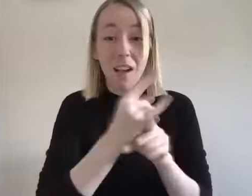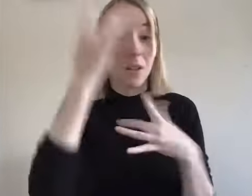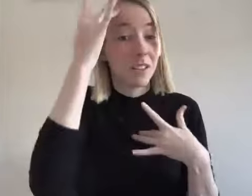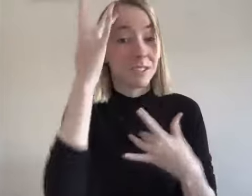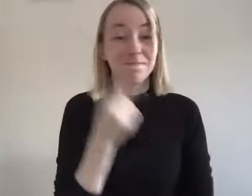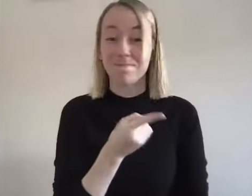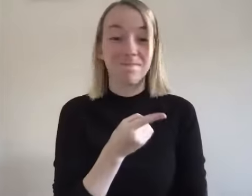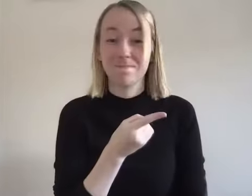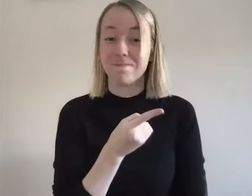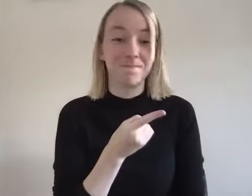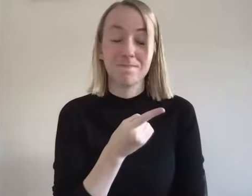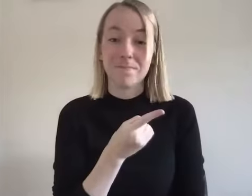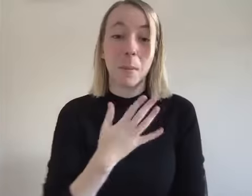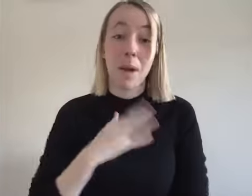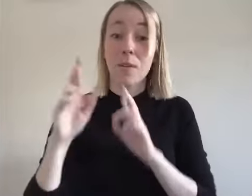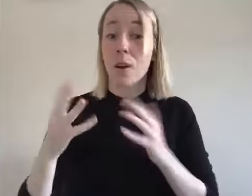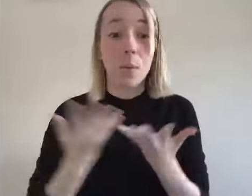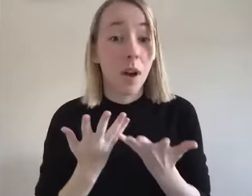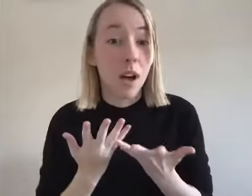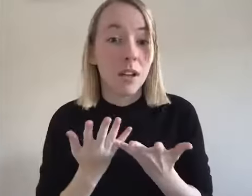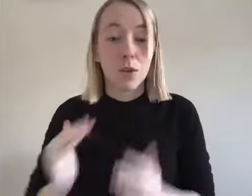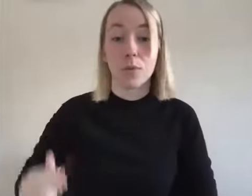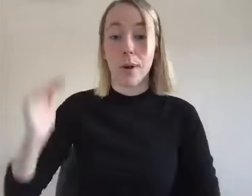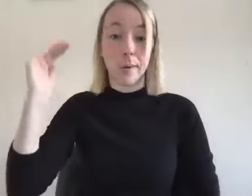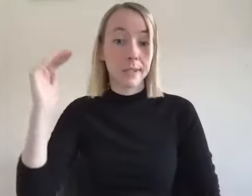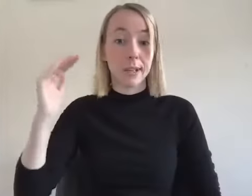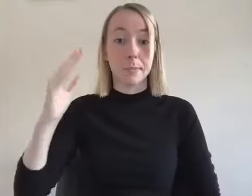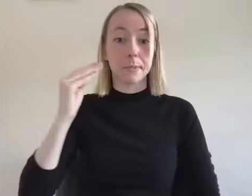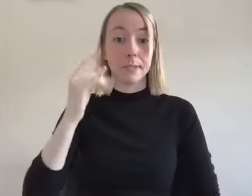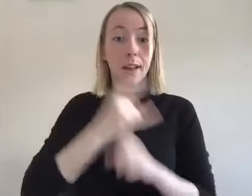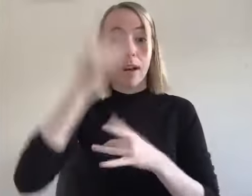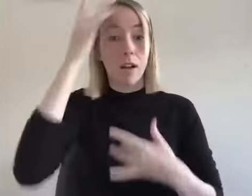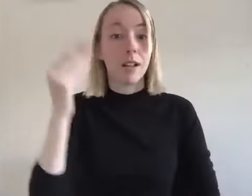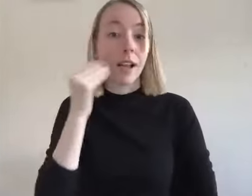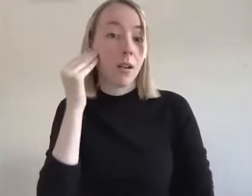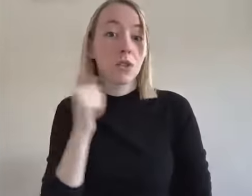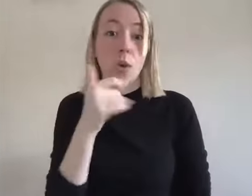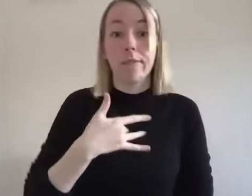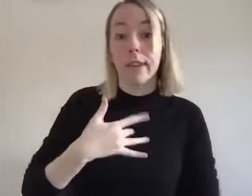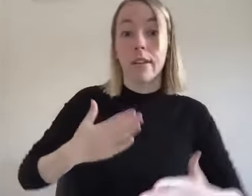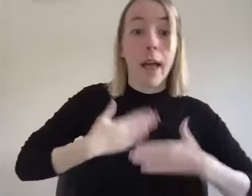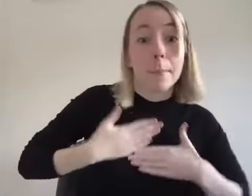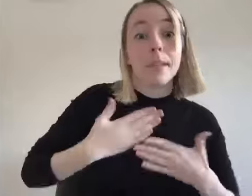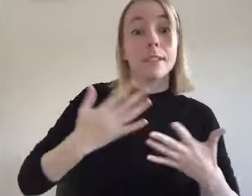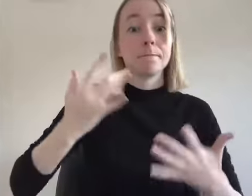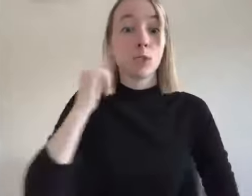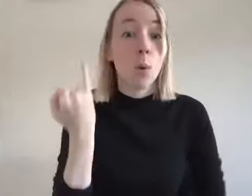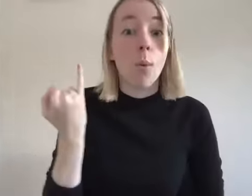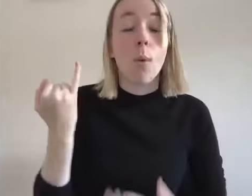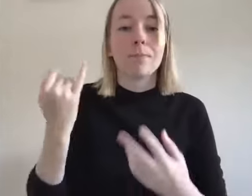you know my reaction to alcoholism uh growing up in it did not leave me happy joyous and free but